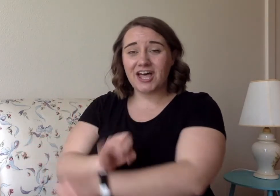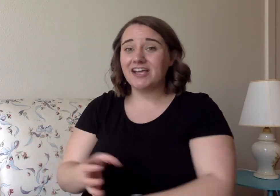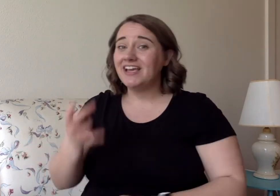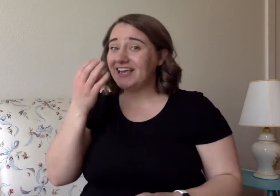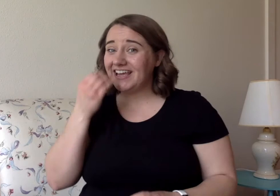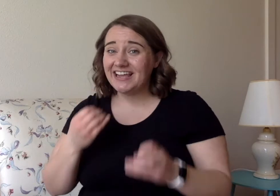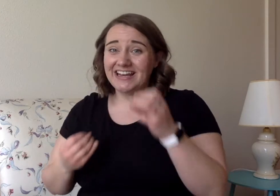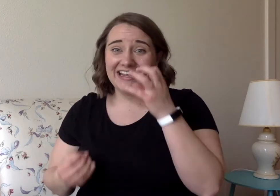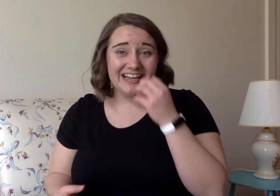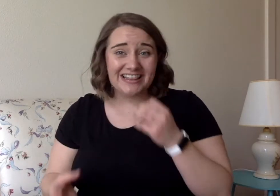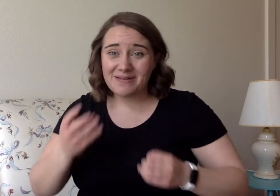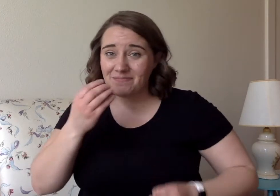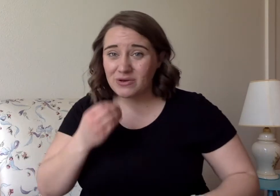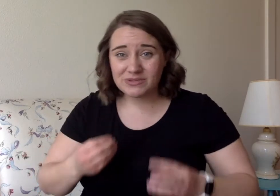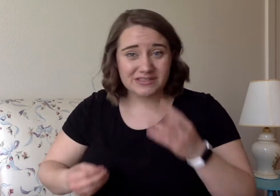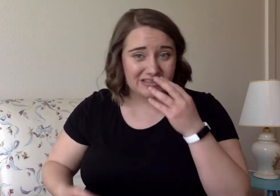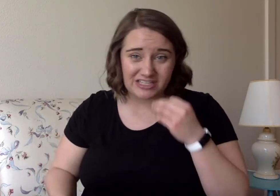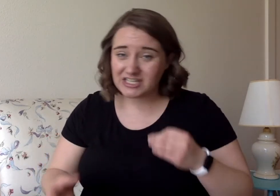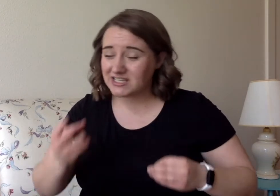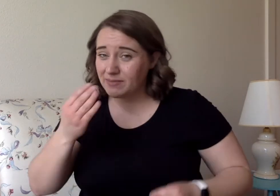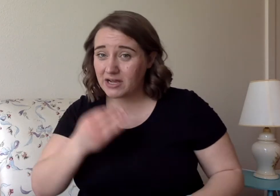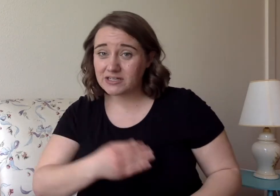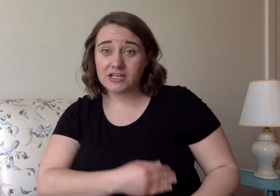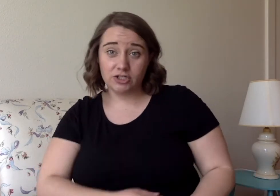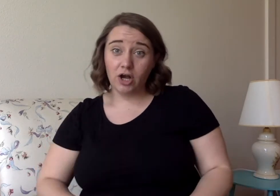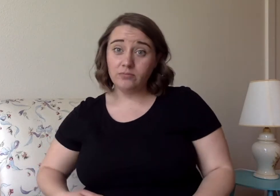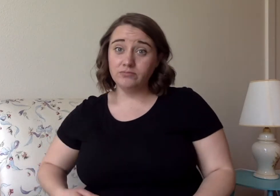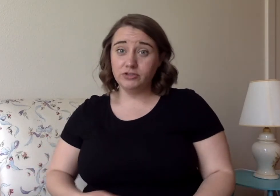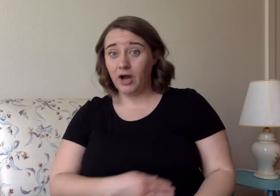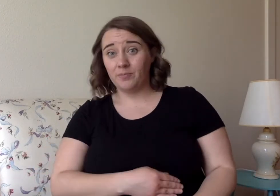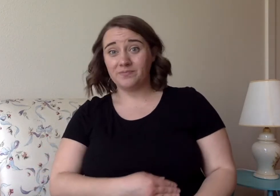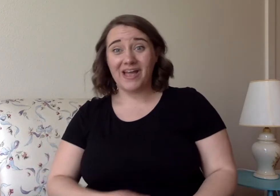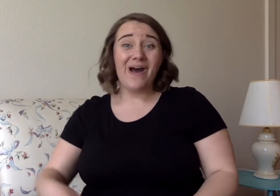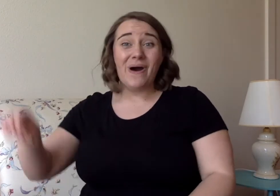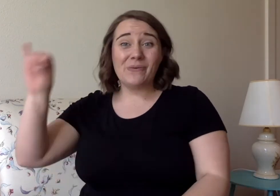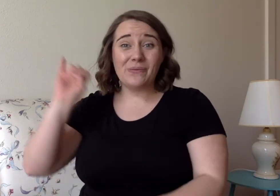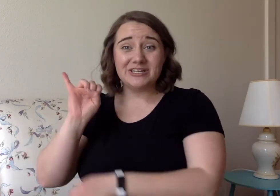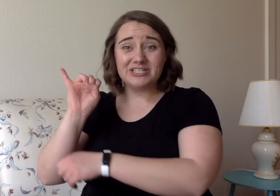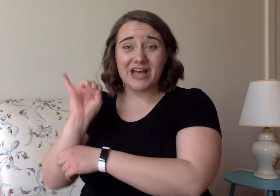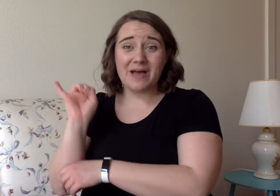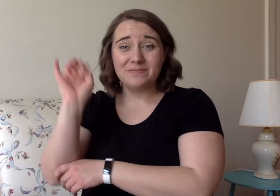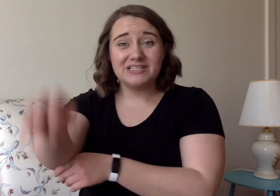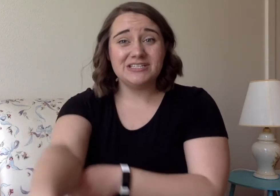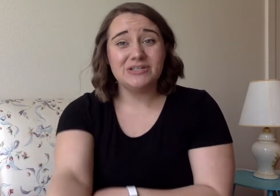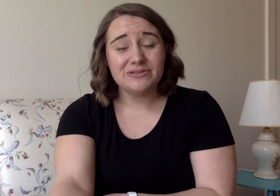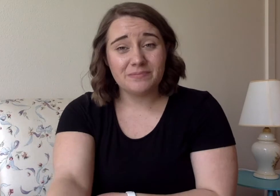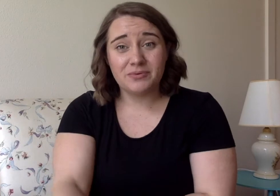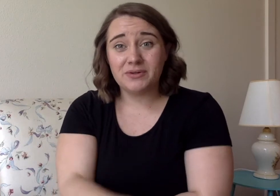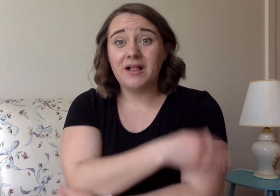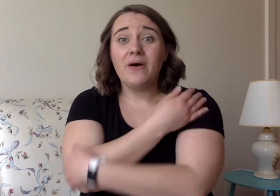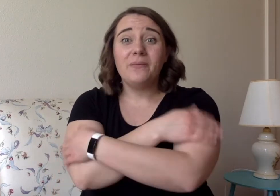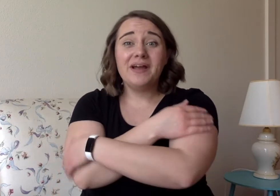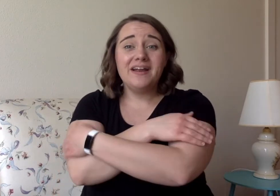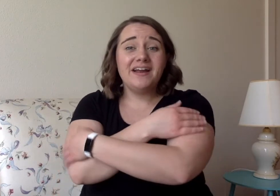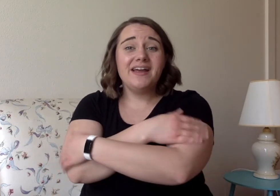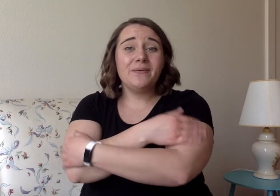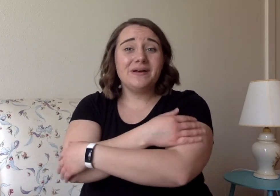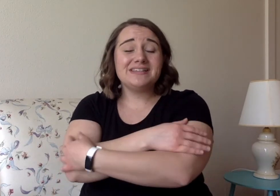log eating the most delicious bugs. Yum yum! One jumped into the pool where it was